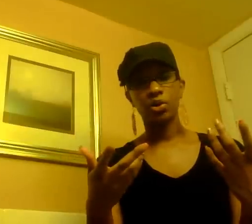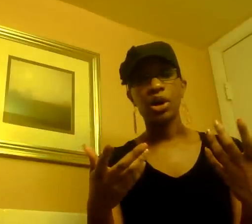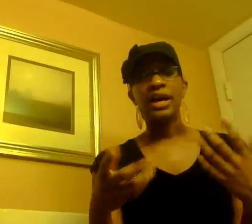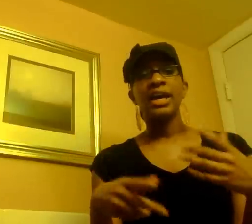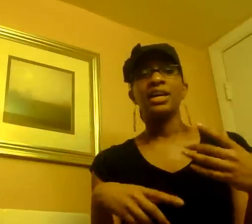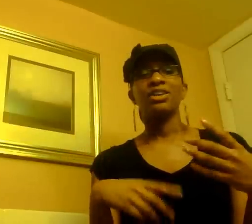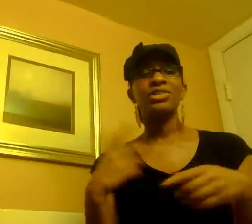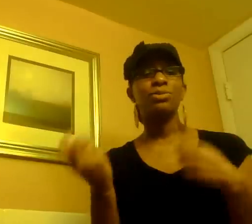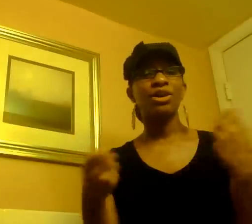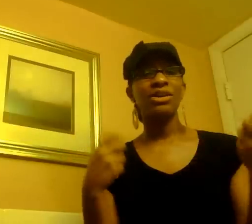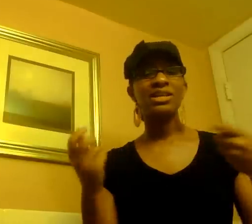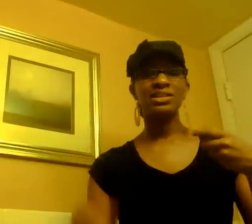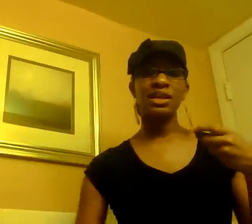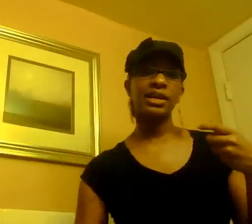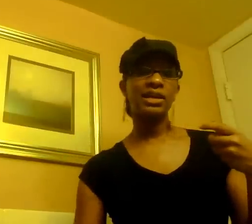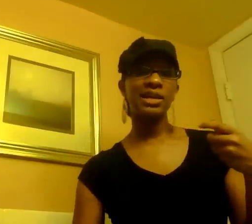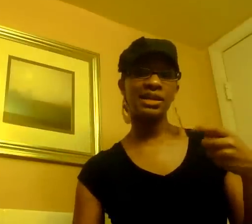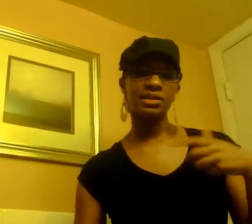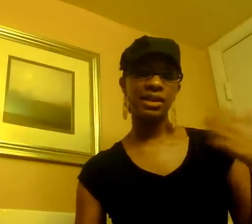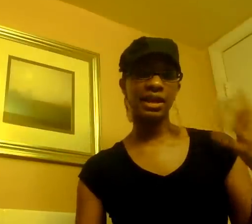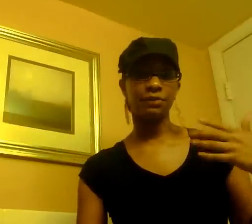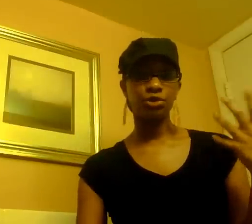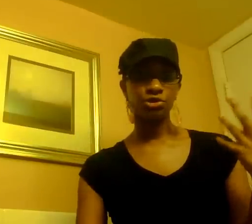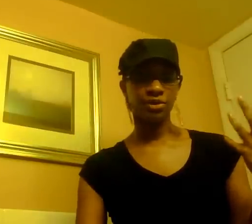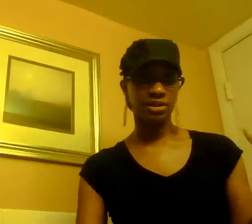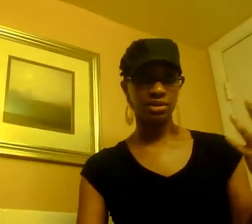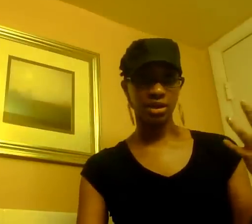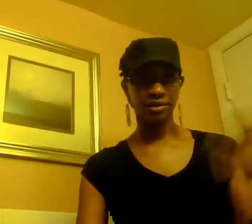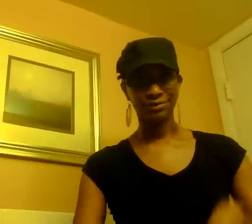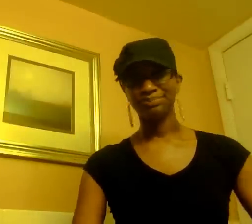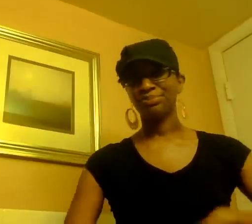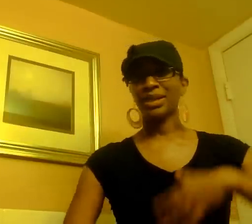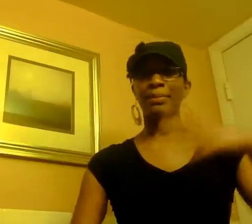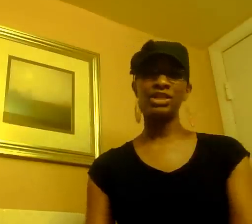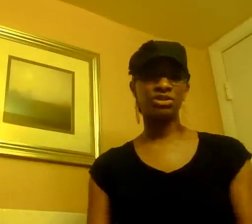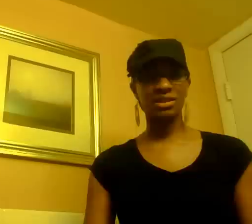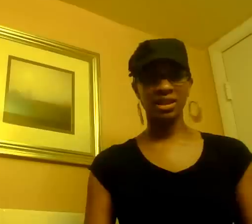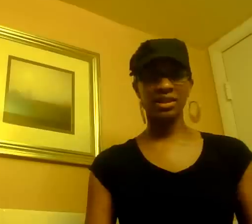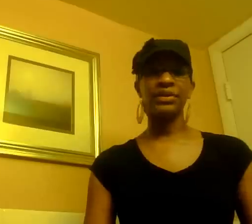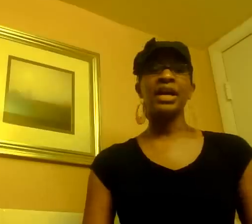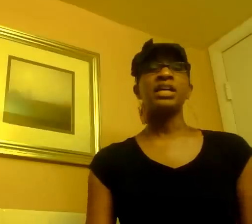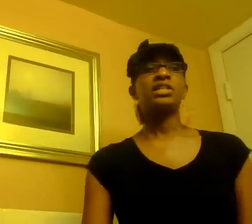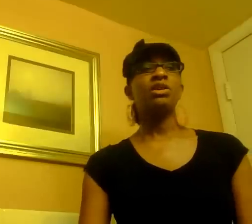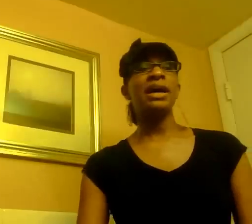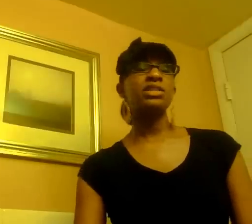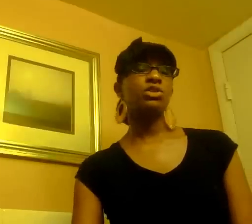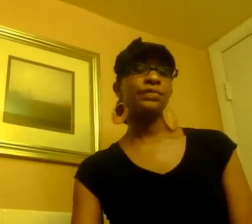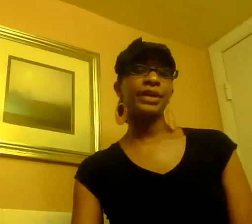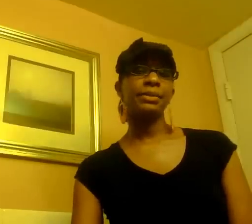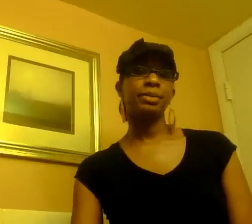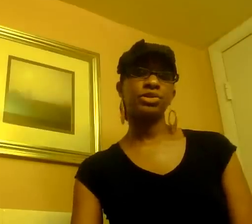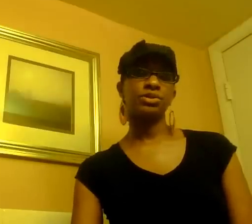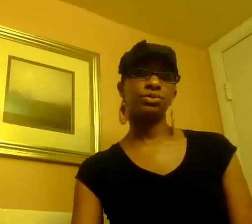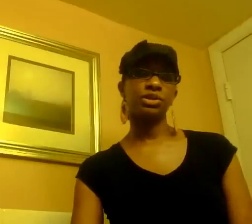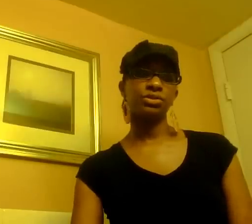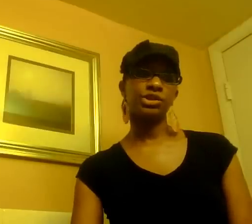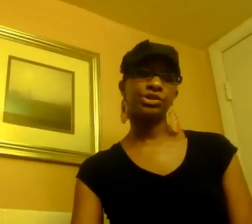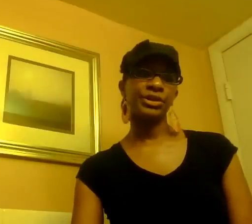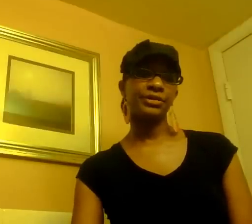chris brown he's like he likes a lot of future rickson stuff matrix stuff so i just thought for him it was a really really creative